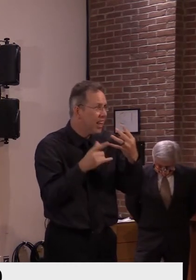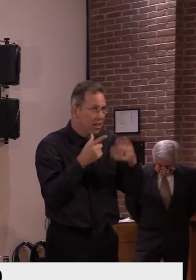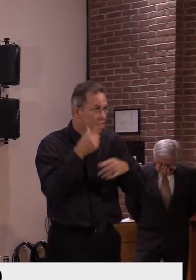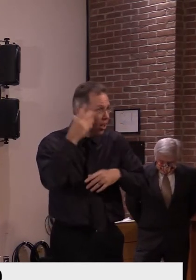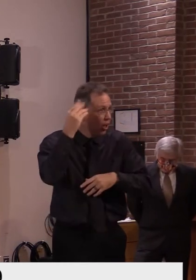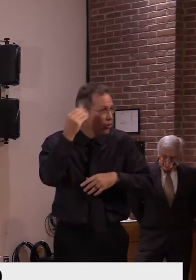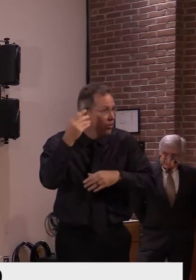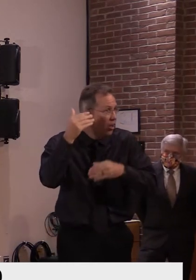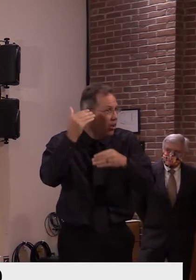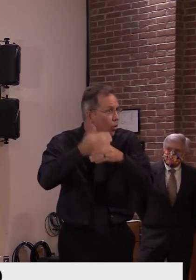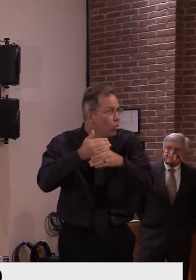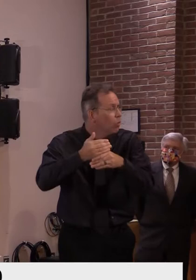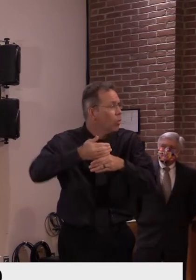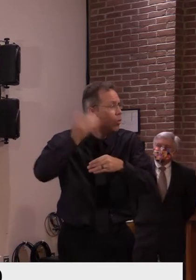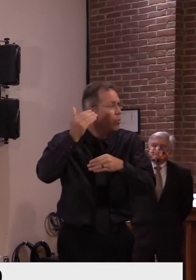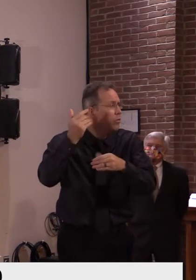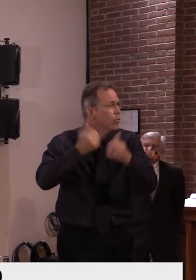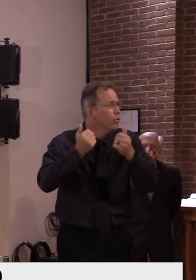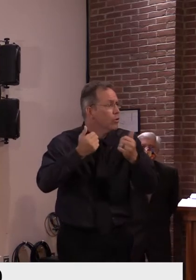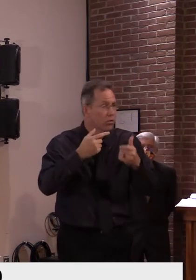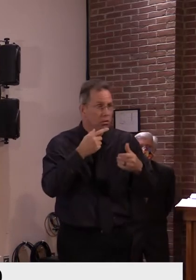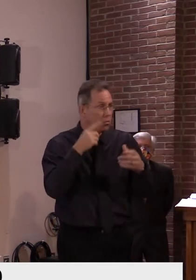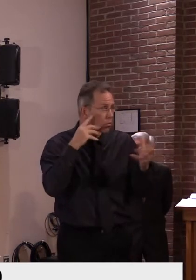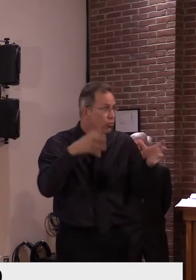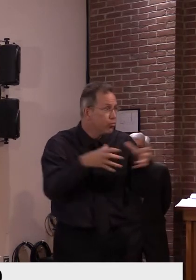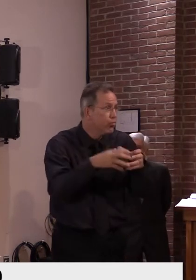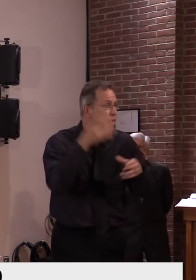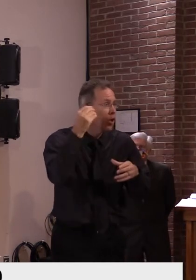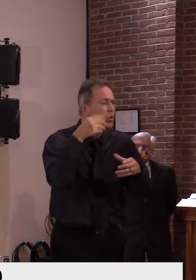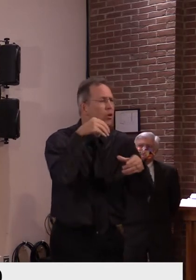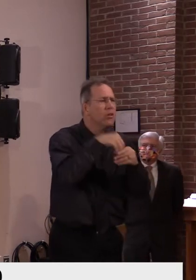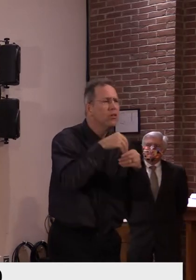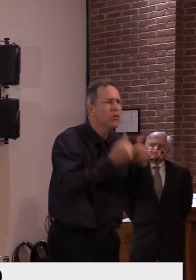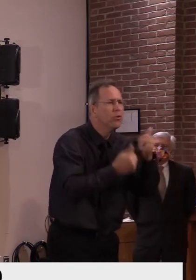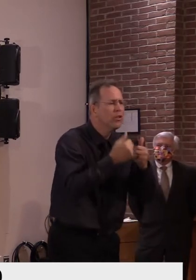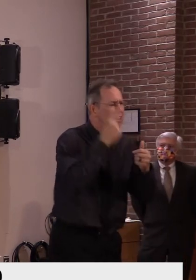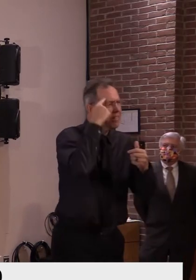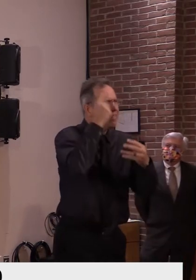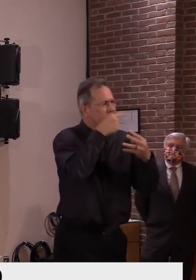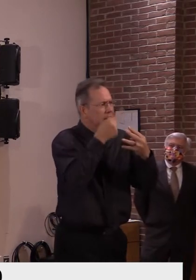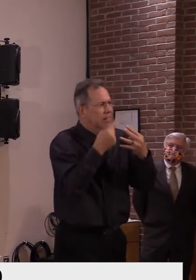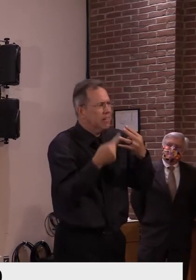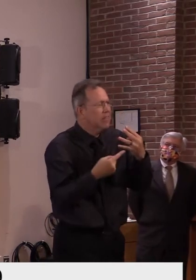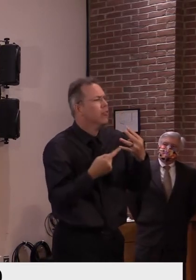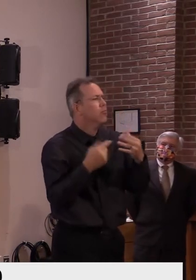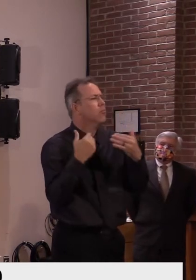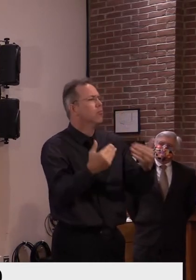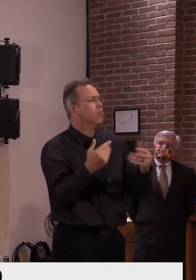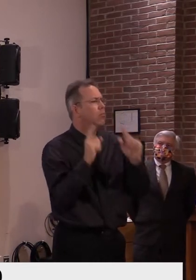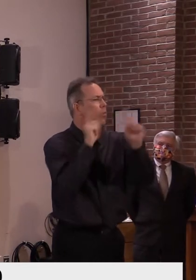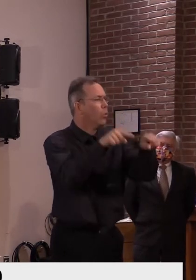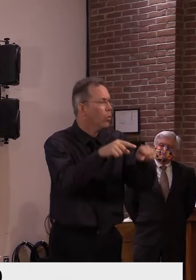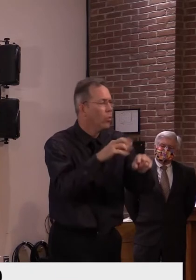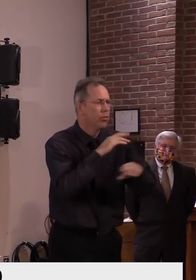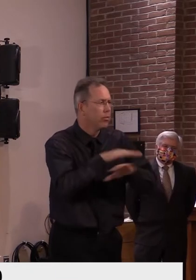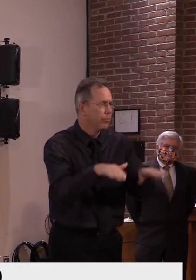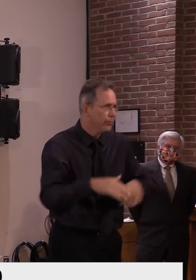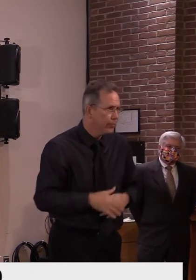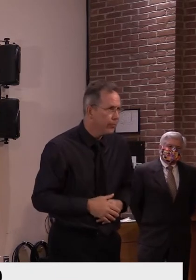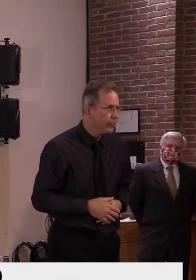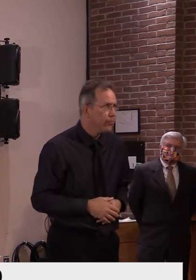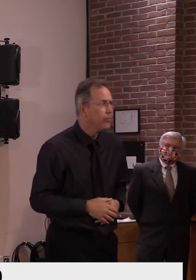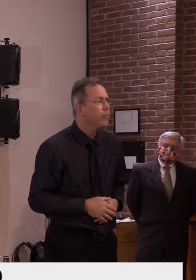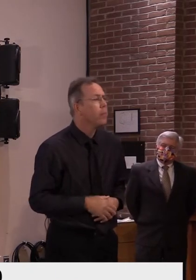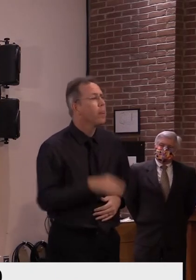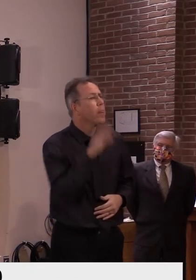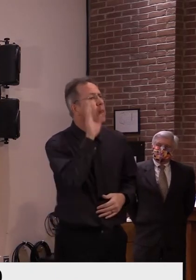Now we know winter is not a great season when it comes to infectious diseases. That's why this time of year is also